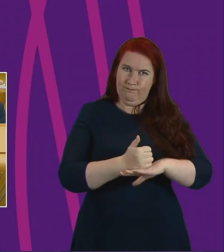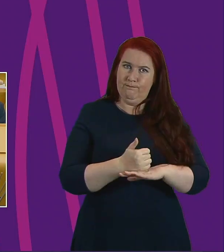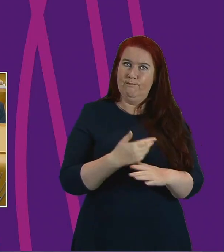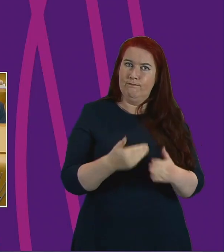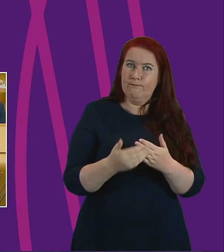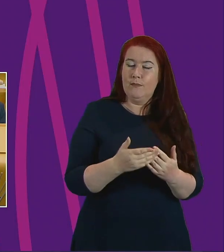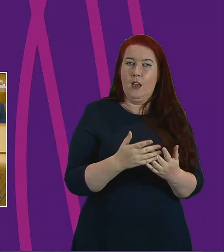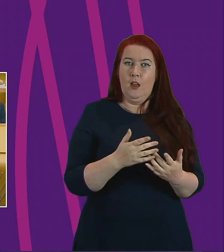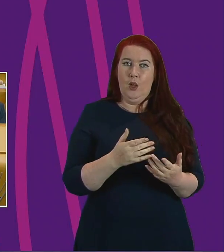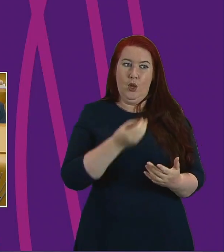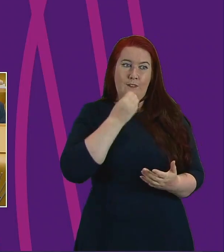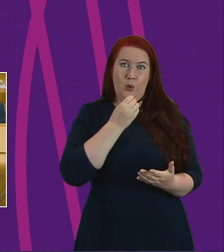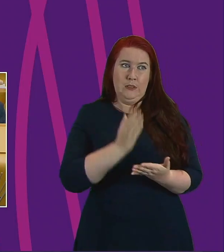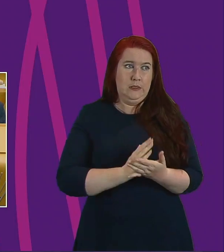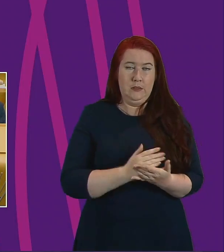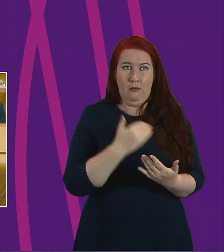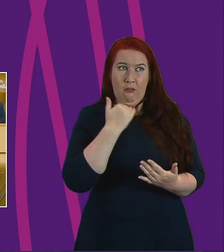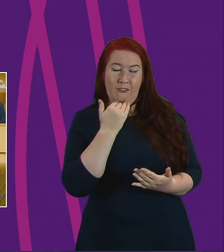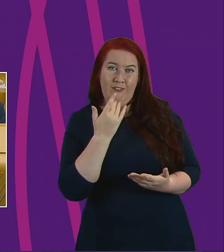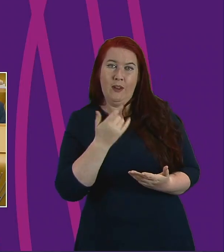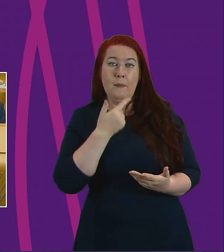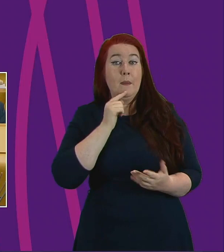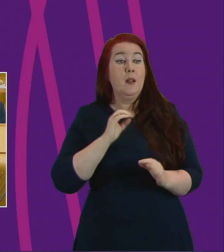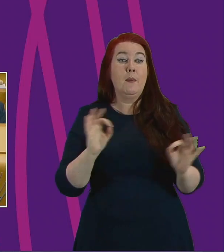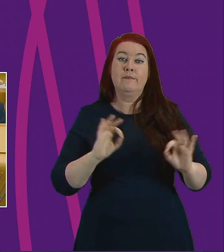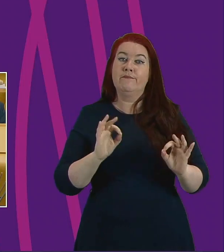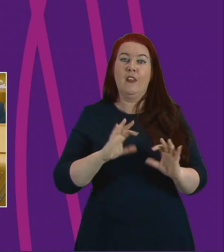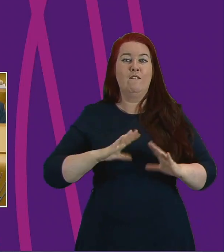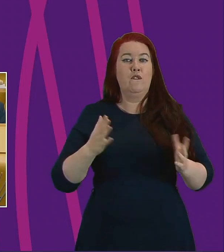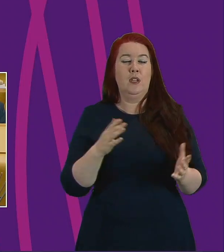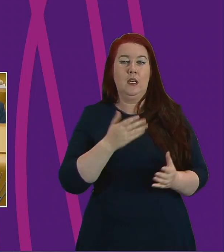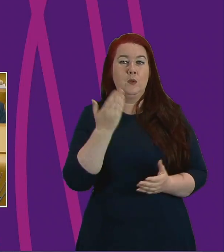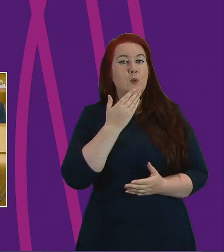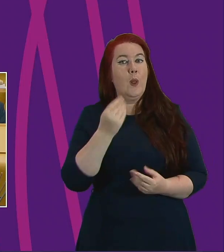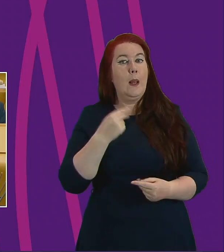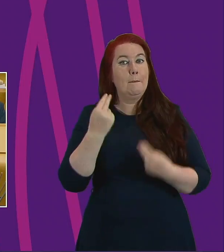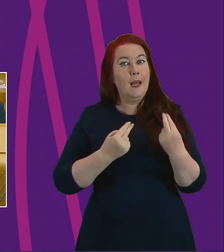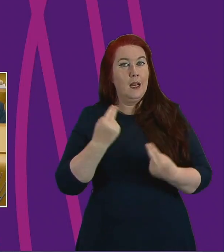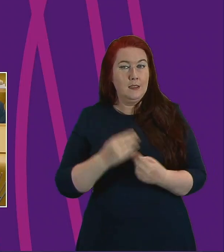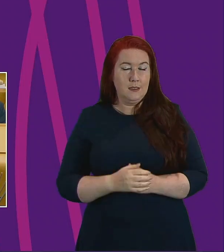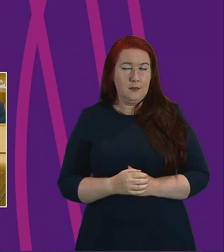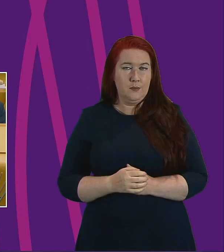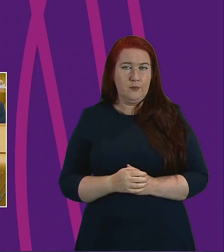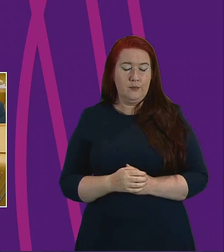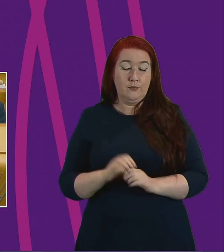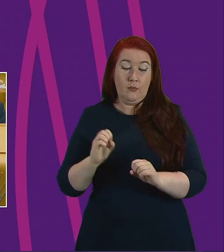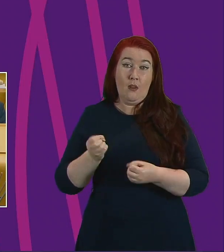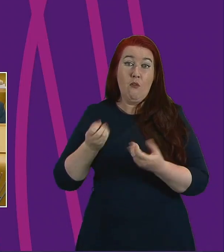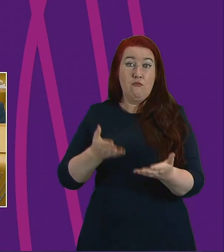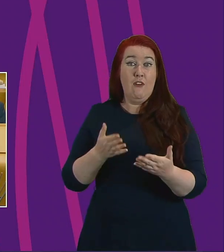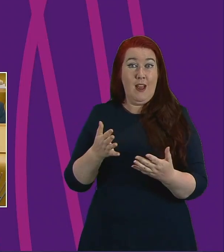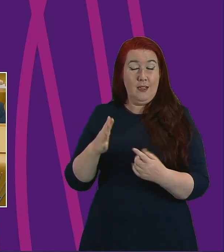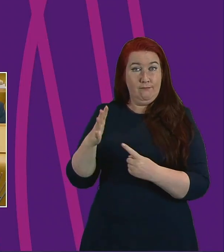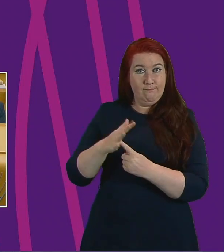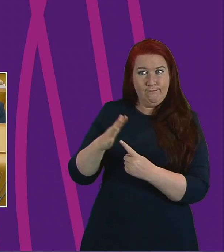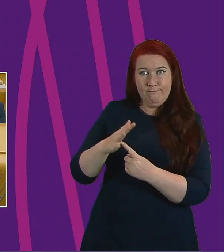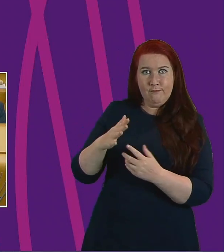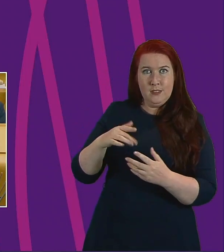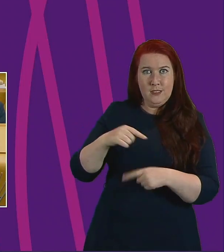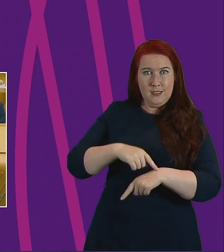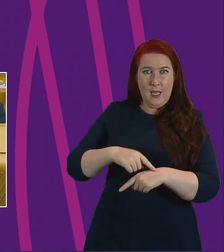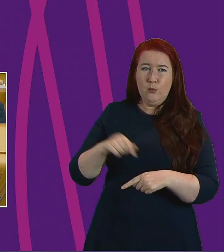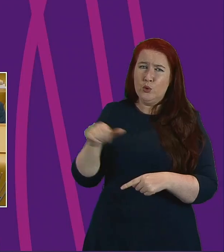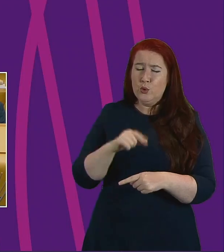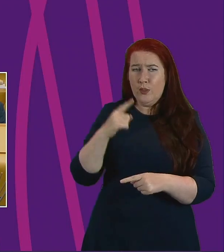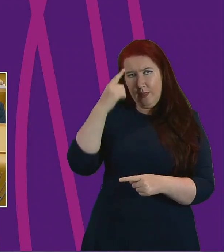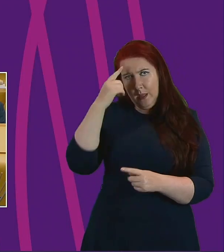for older people and families unable to rely on free school meals. Providing assistance in times of crisis is ongoing. Now is the time to look at the mid to